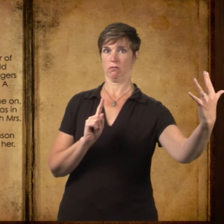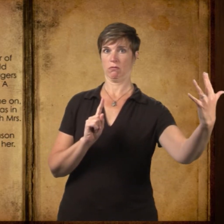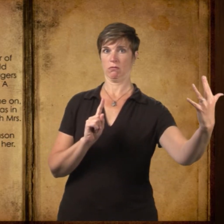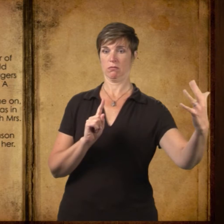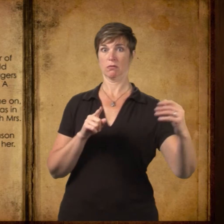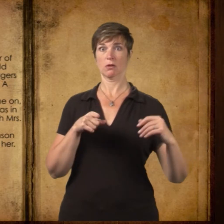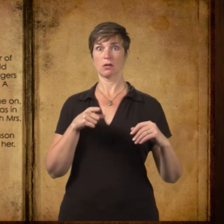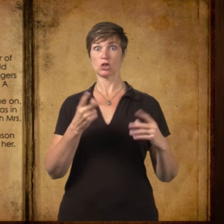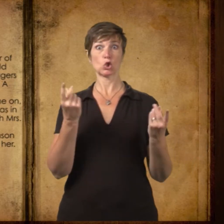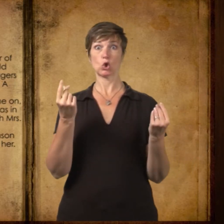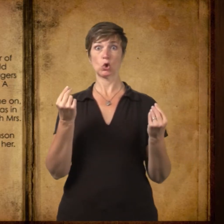moved in on her.